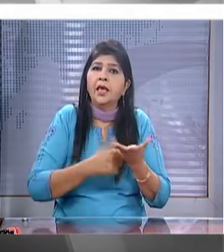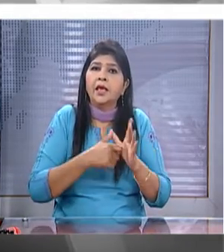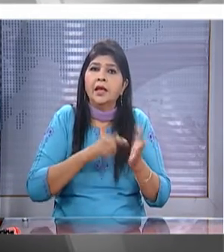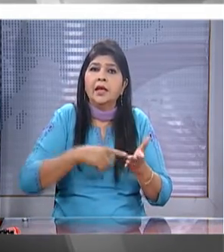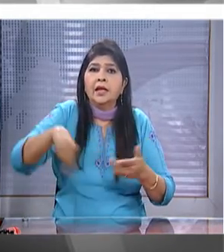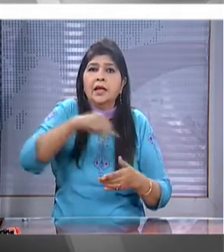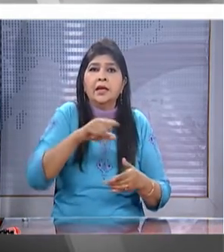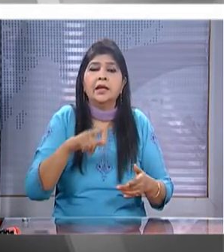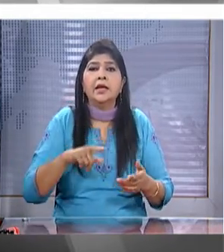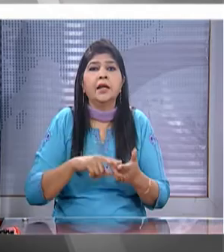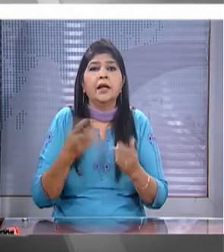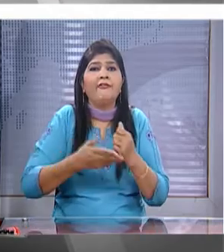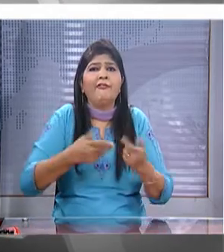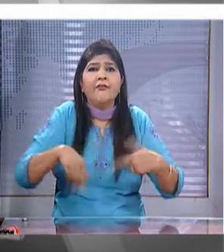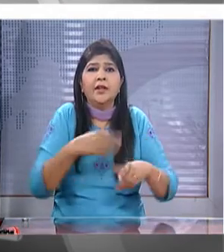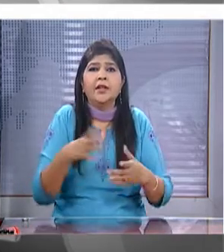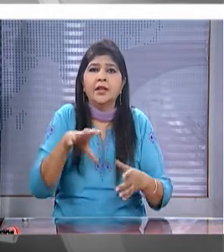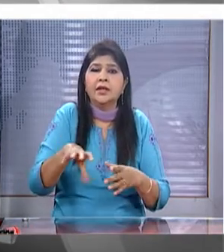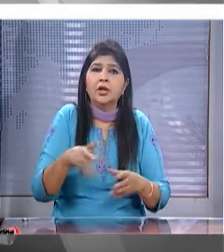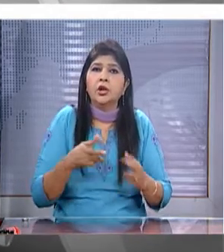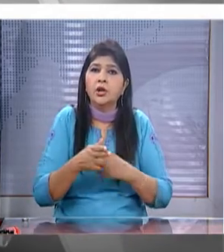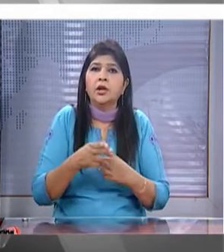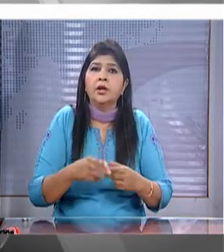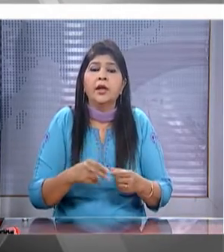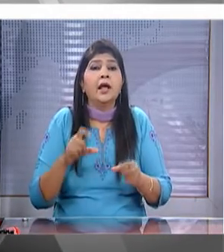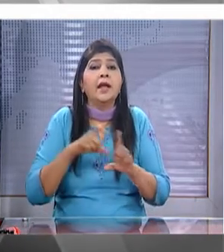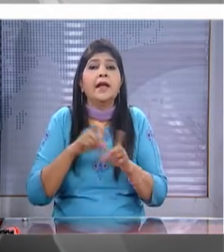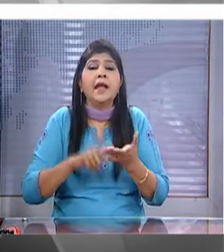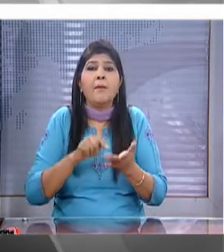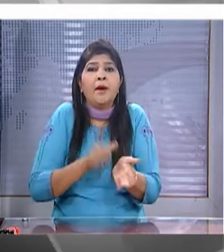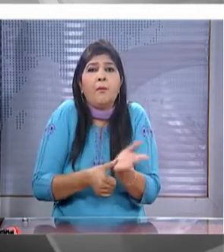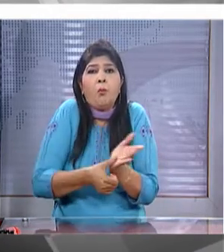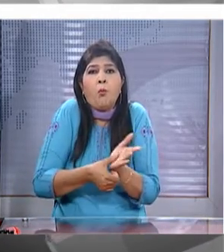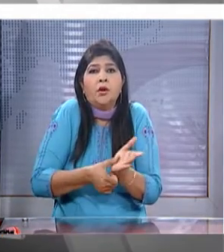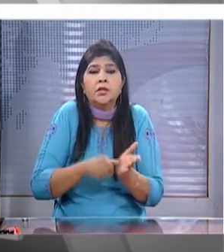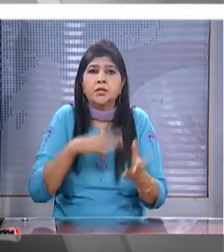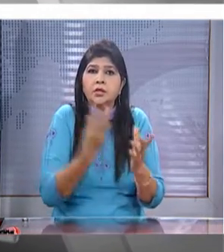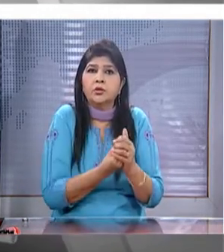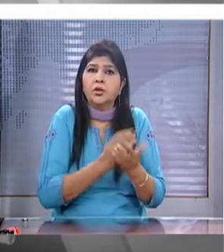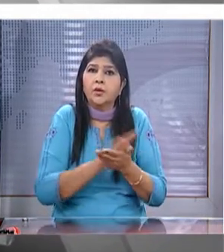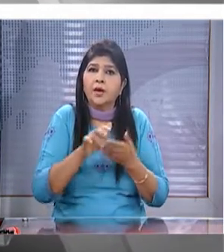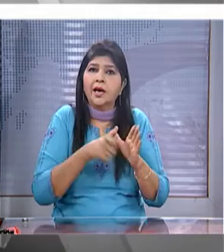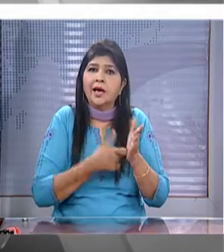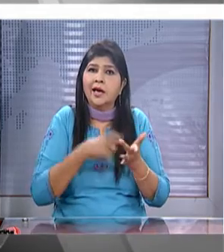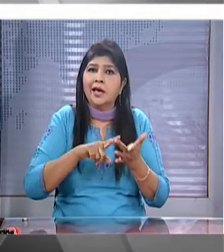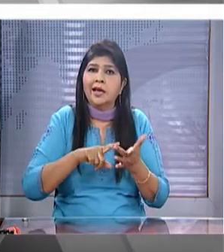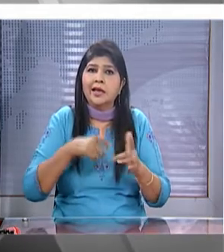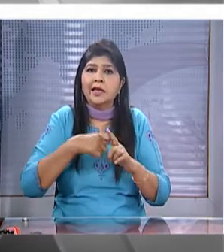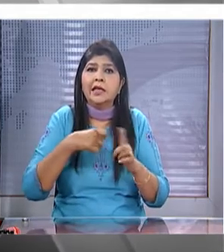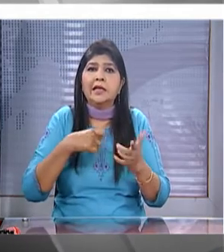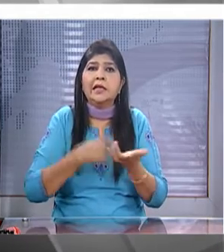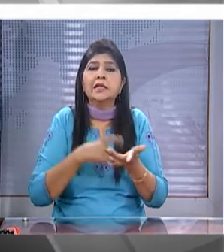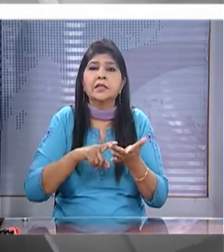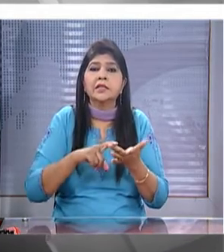at itchapur village in the district to inaugurate a diamond polishing unit of harikrishna export private limited